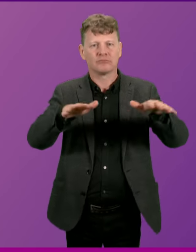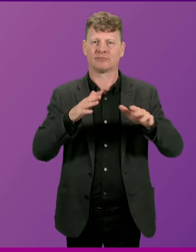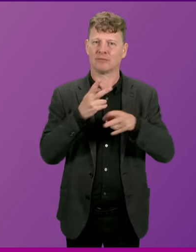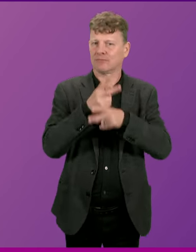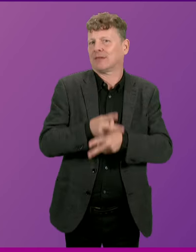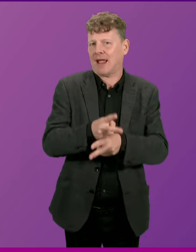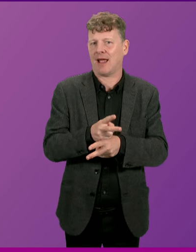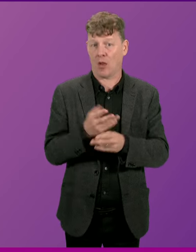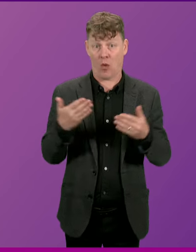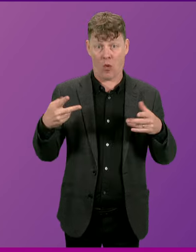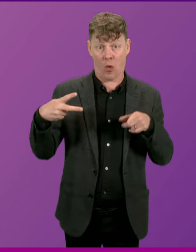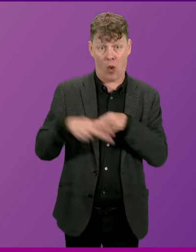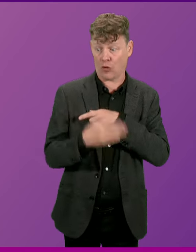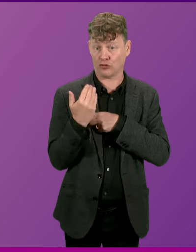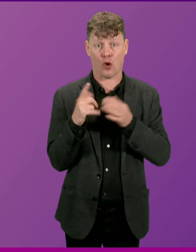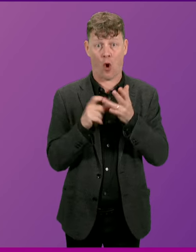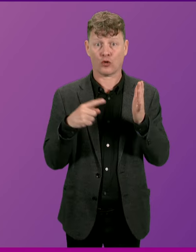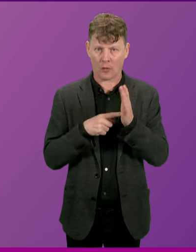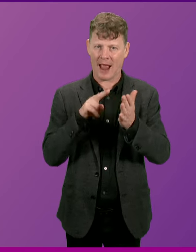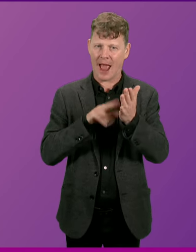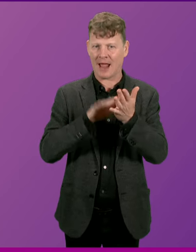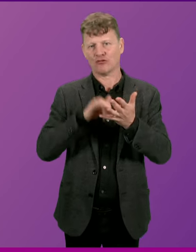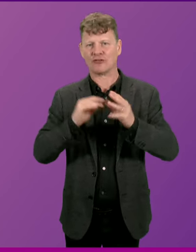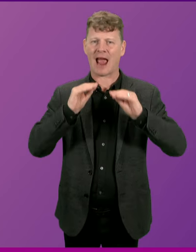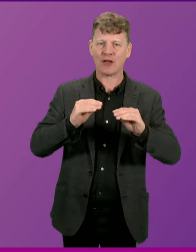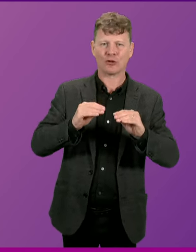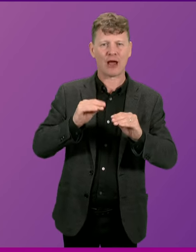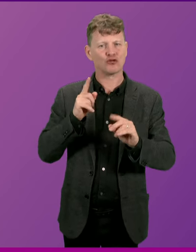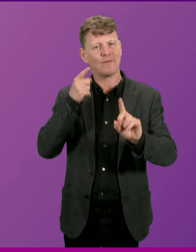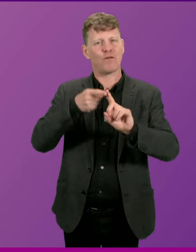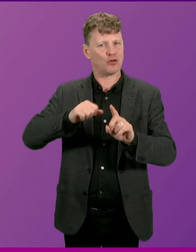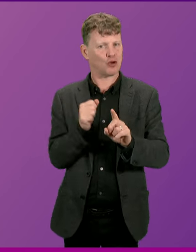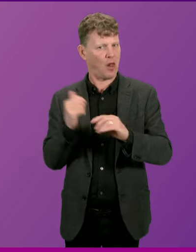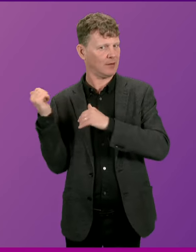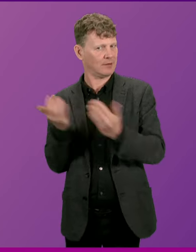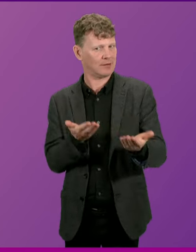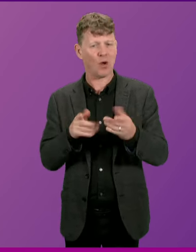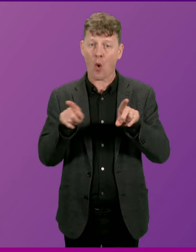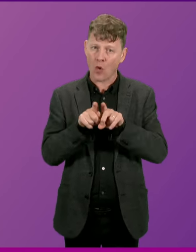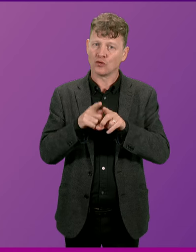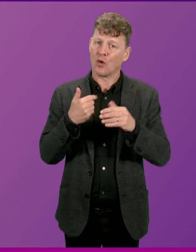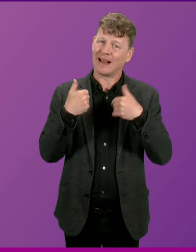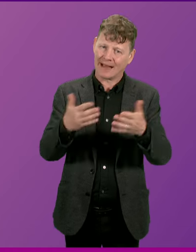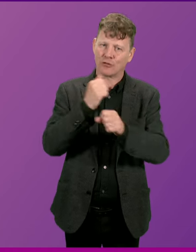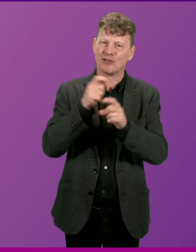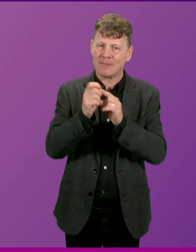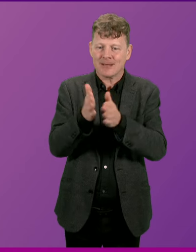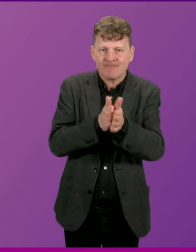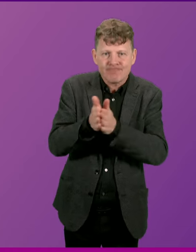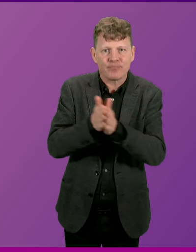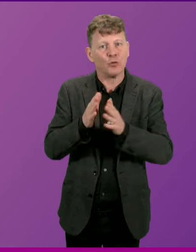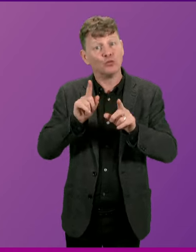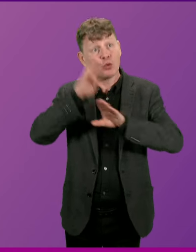October, is being delivered by NHS Education for Scotland. And you'll also know that we incentivise GPs into taking up rural positions